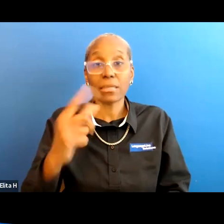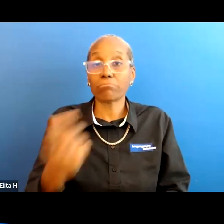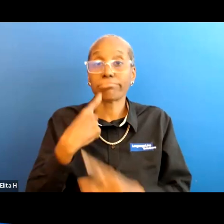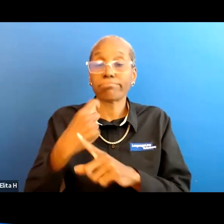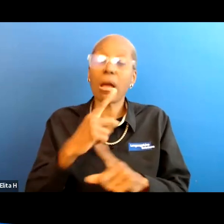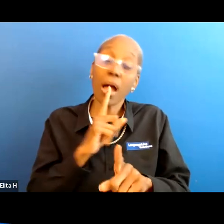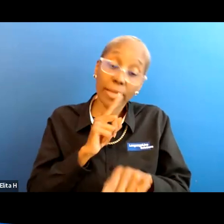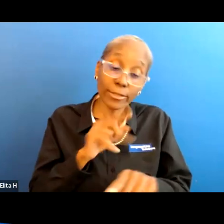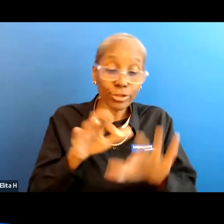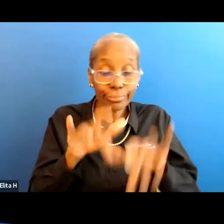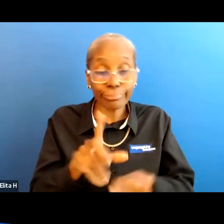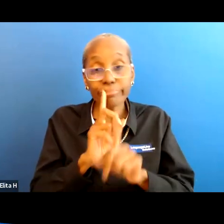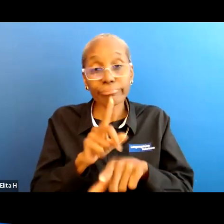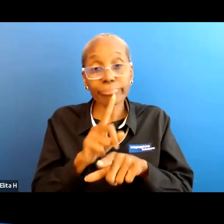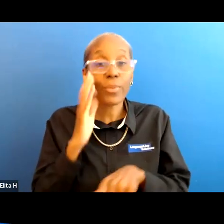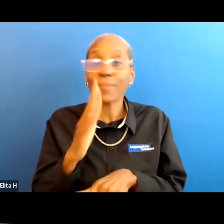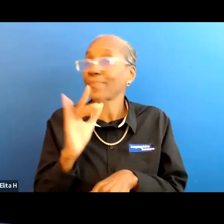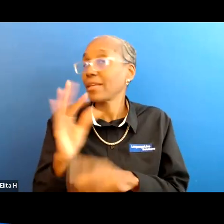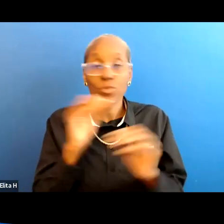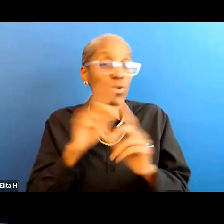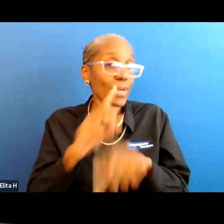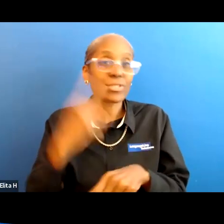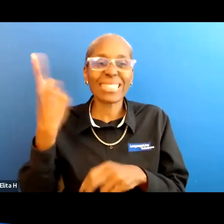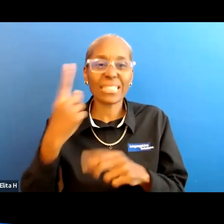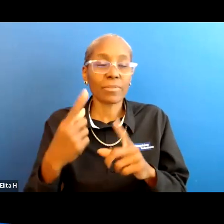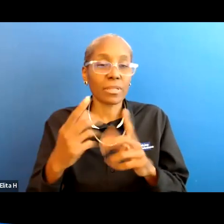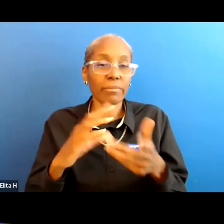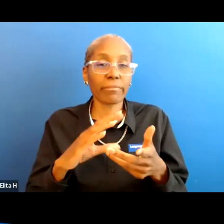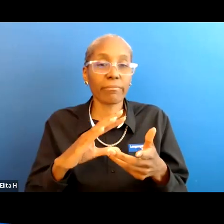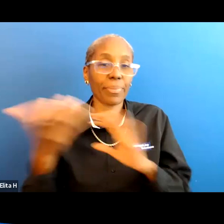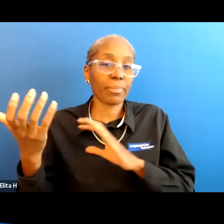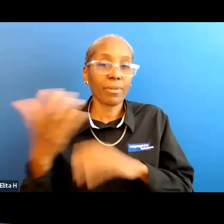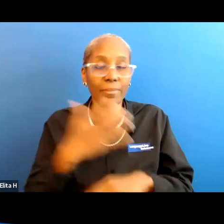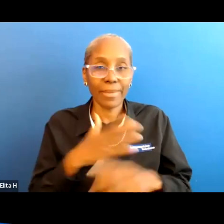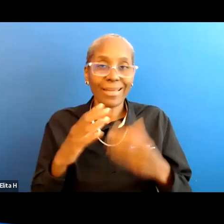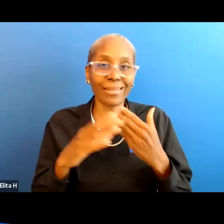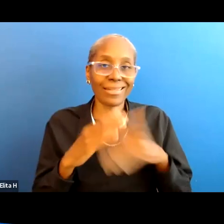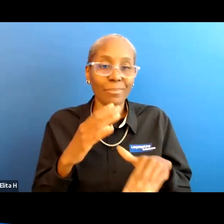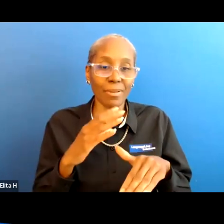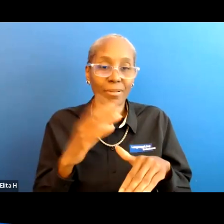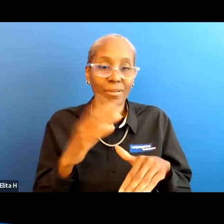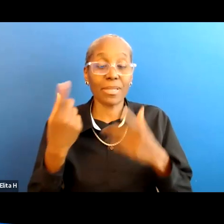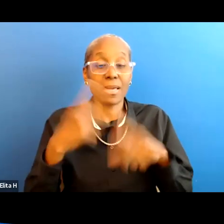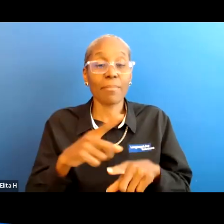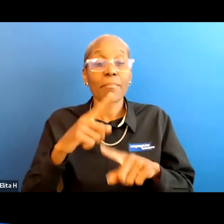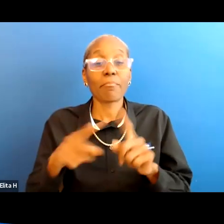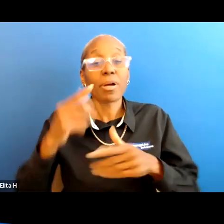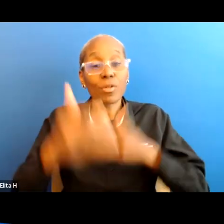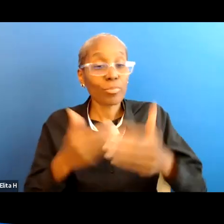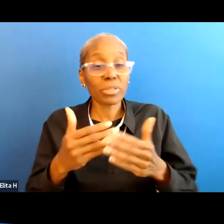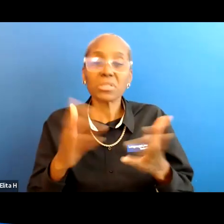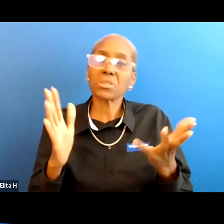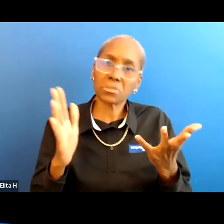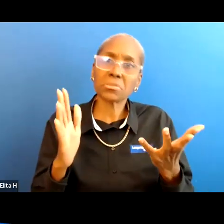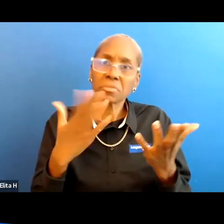so um if you don't get an answer something's happened electronically um but it the process is pretty